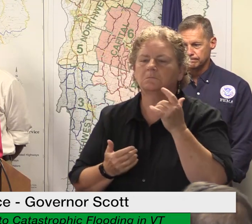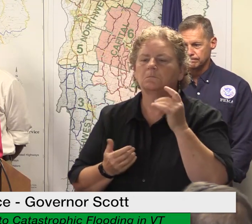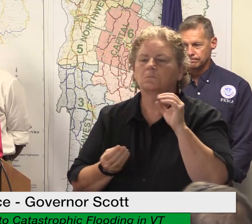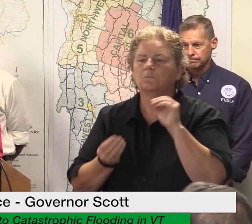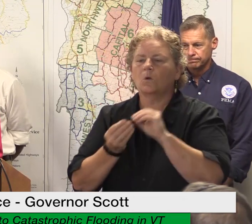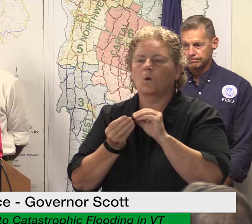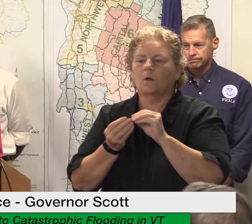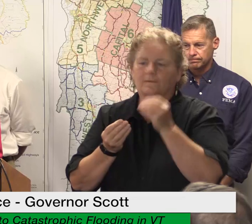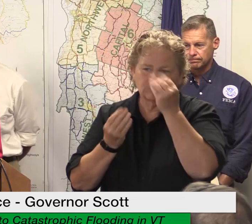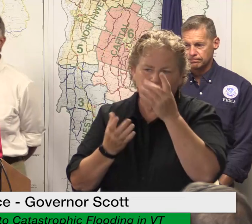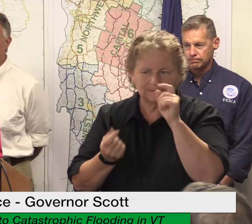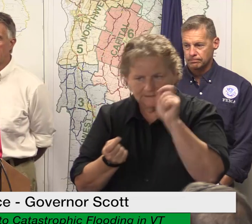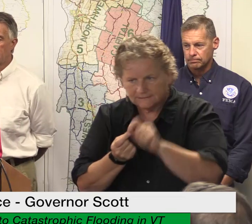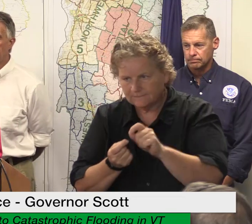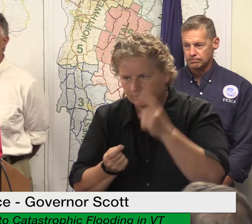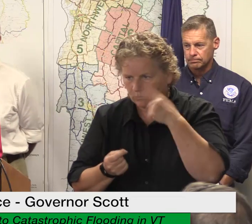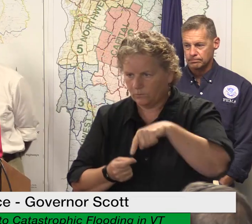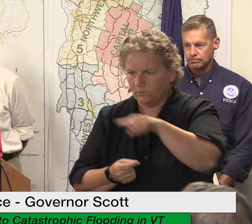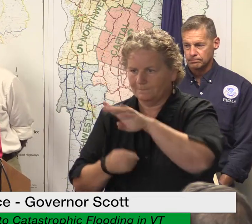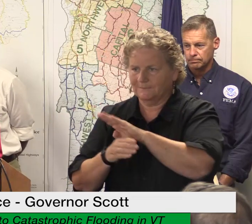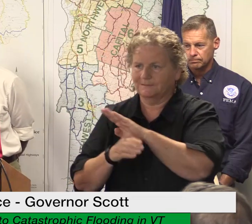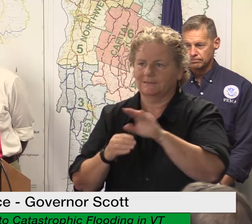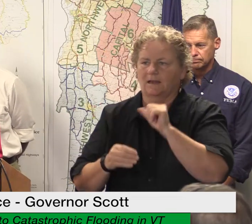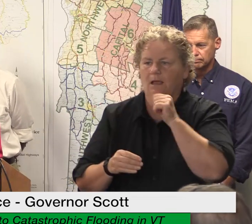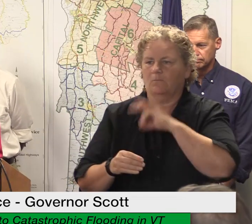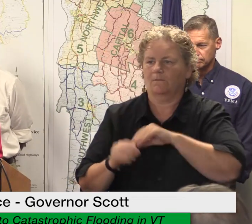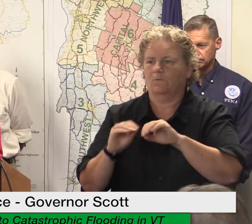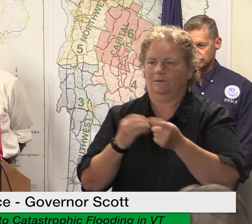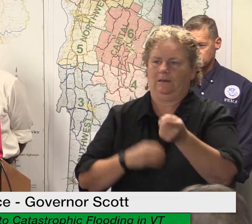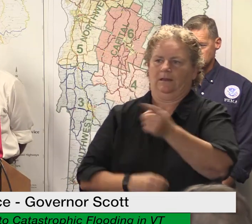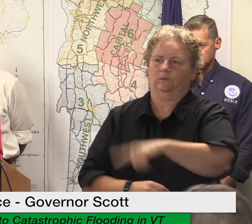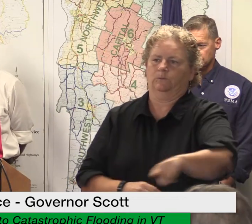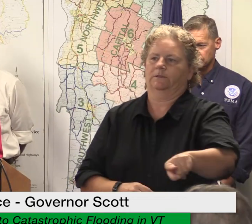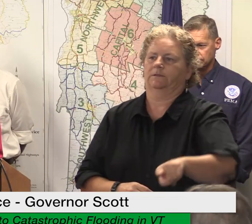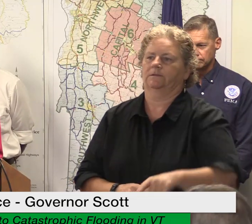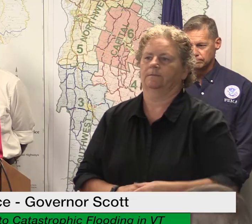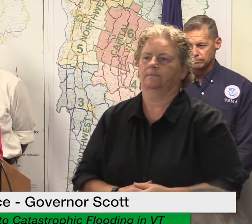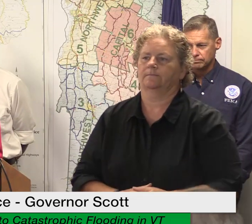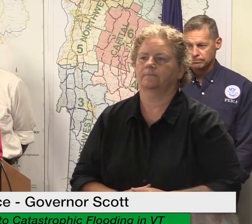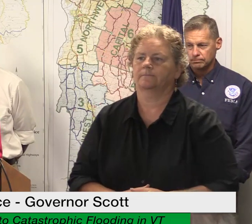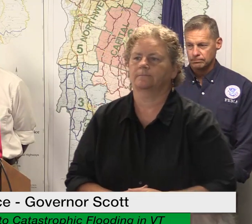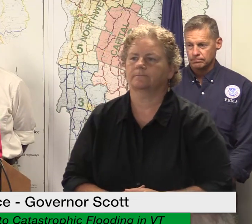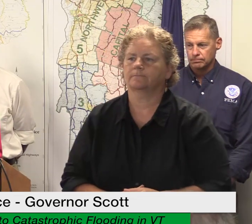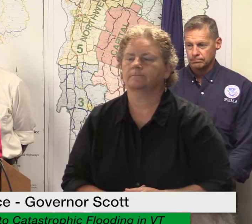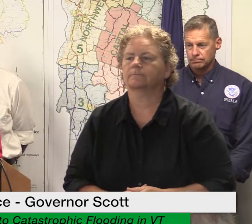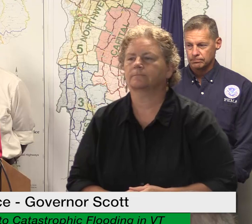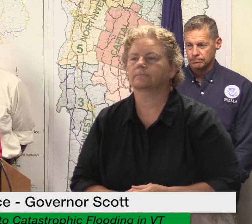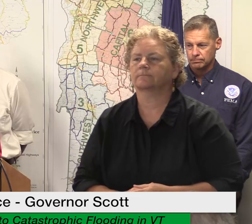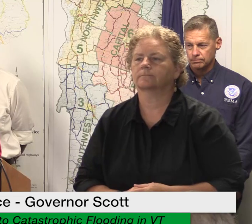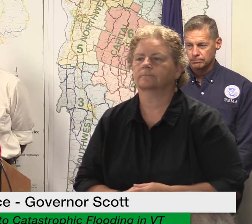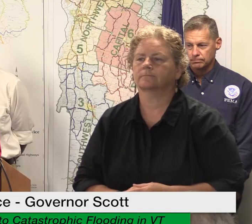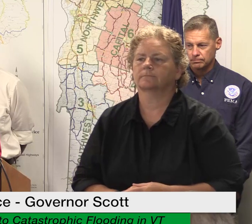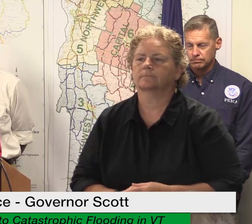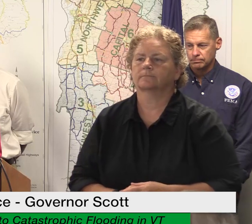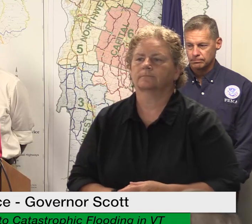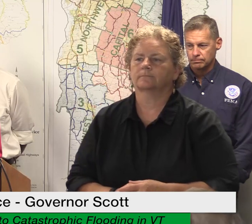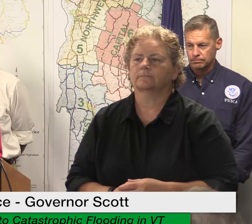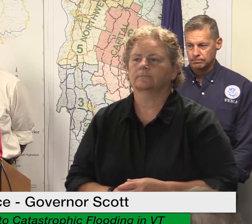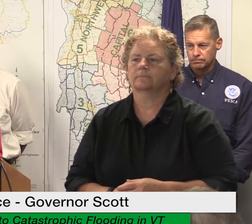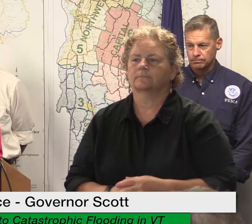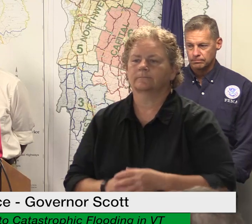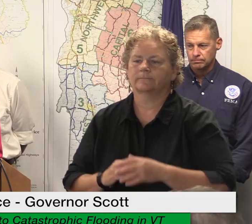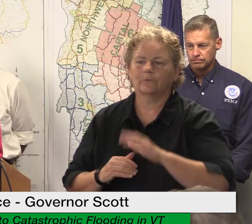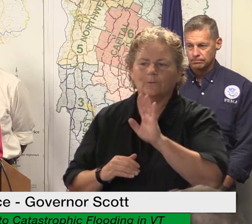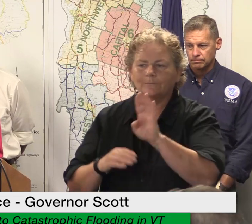owners can expect grants to support demonstrated losses to their physical space and replacements of inventory